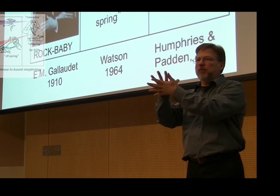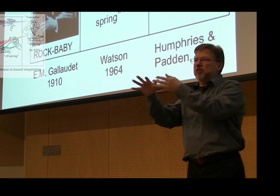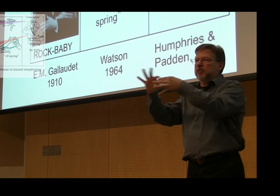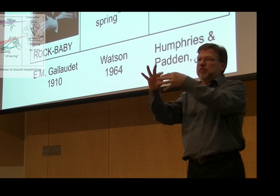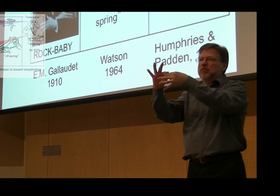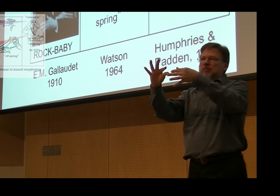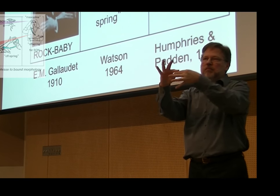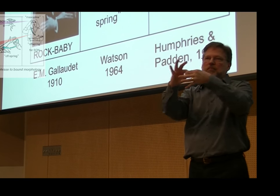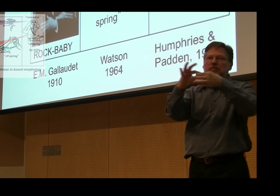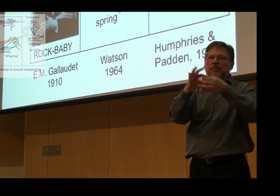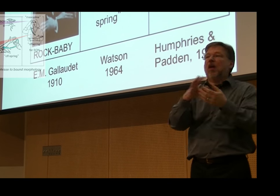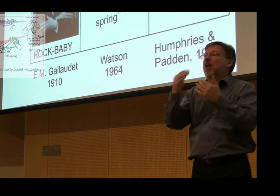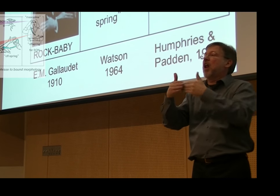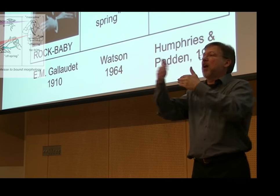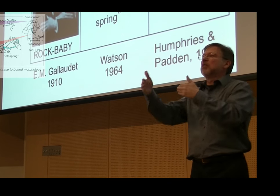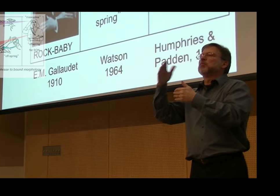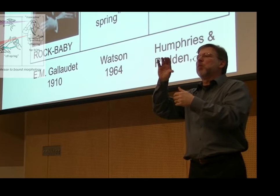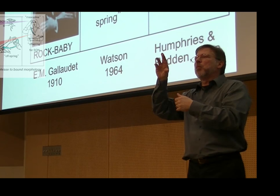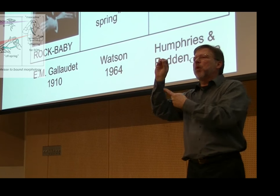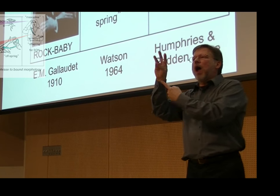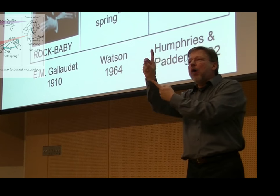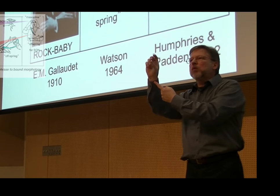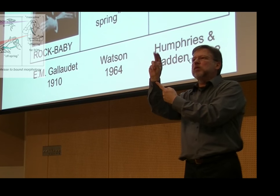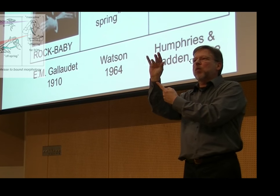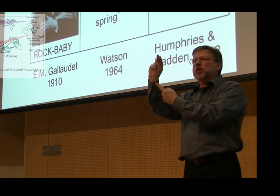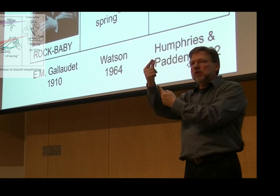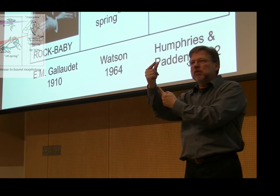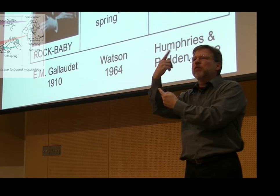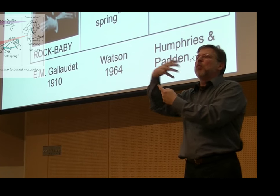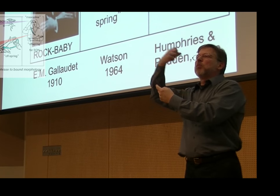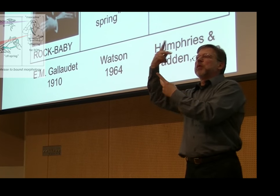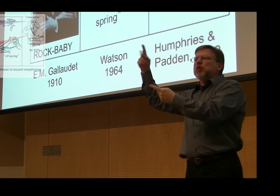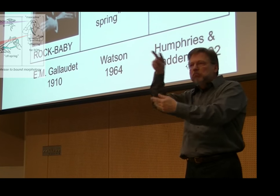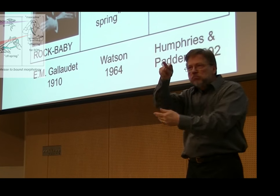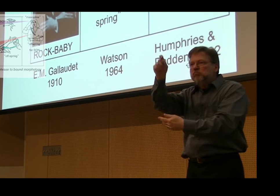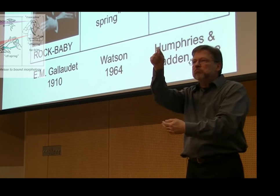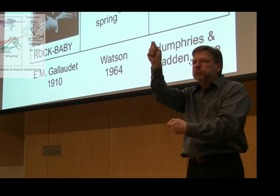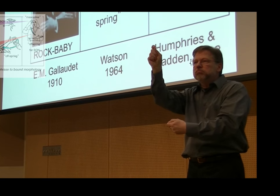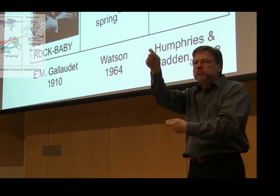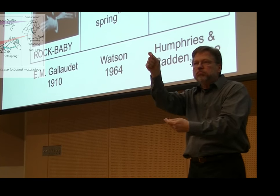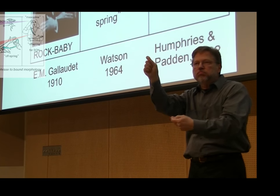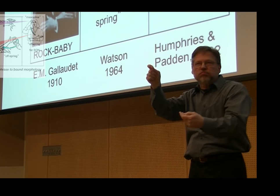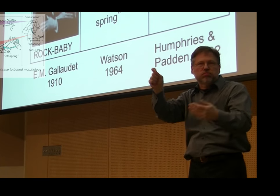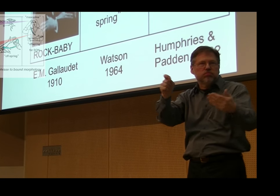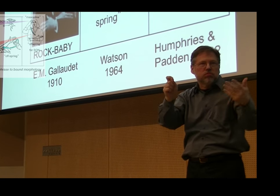This allows us to establish a database that has a cross-reference but, and